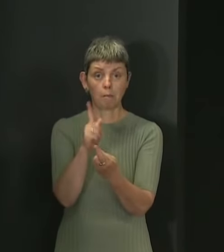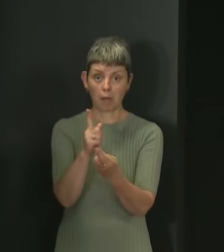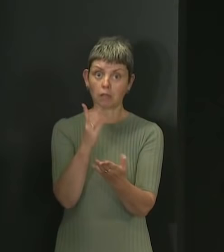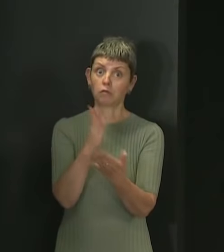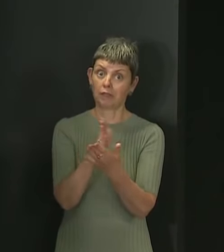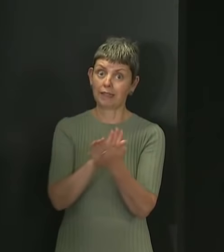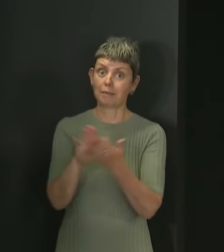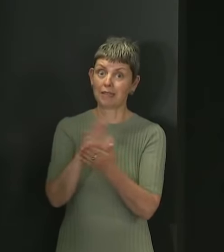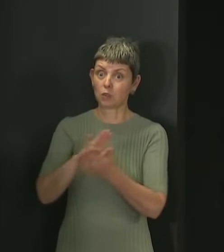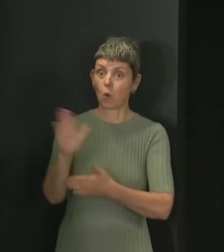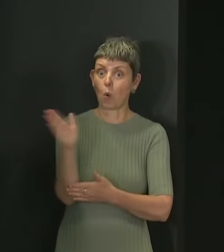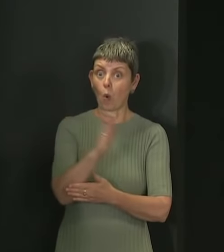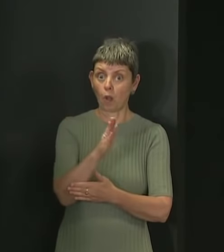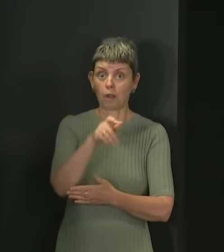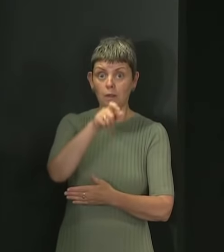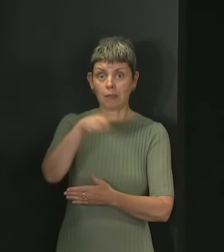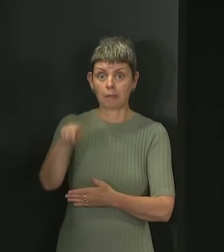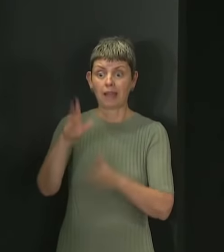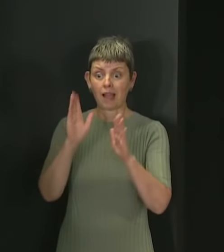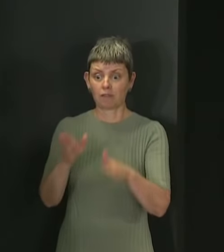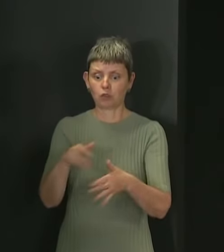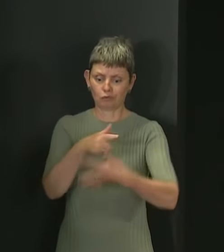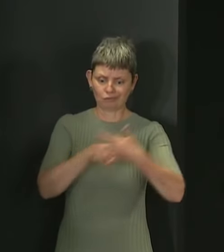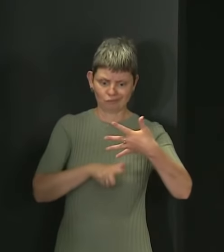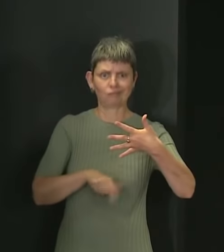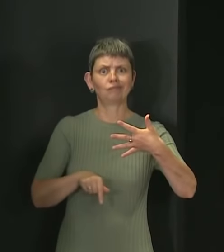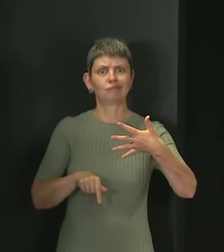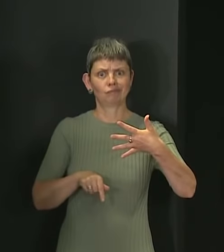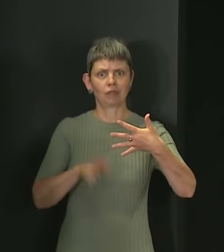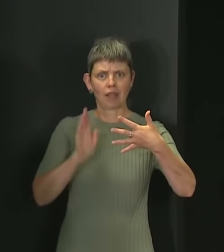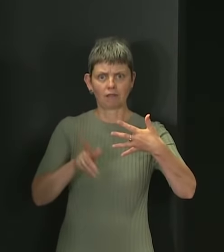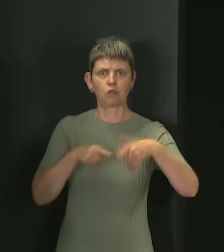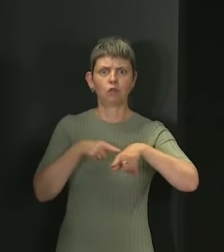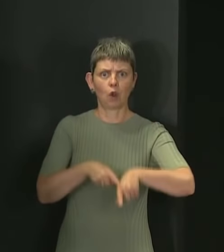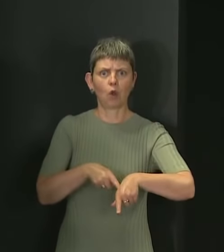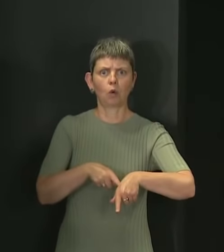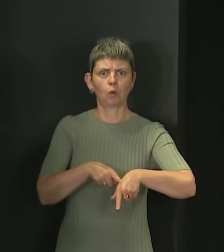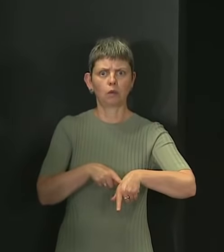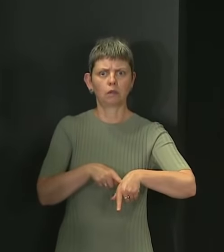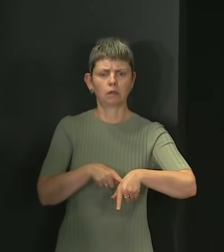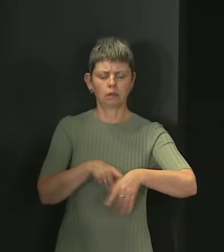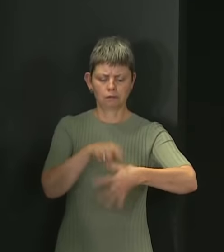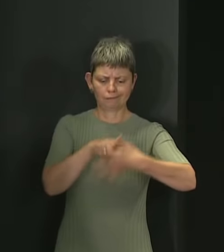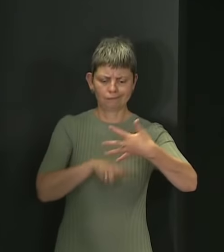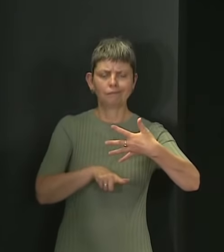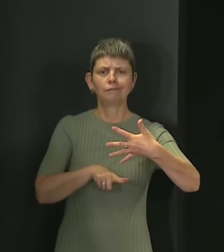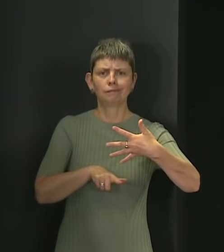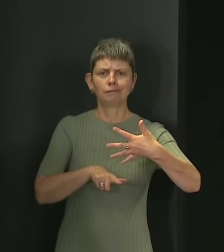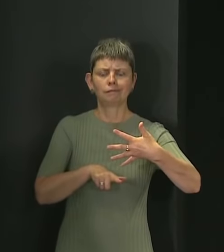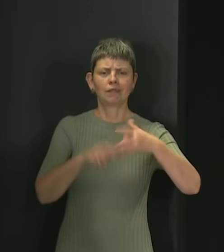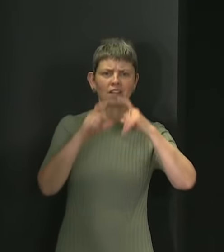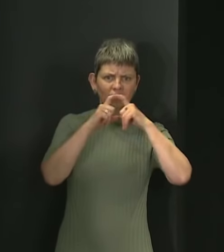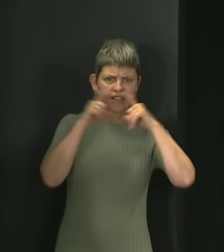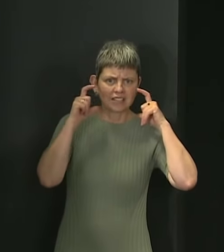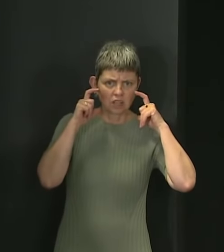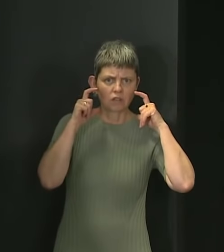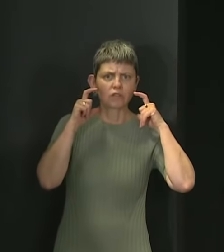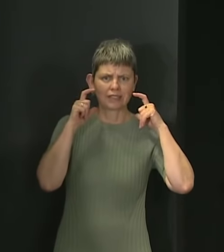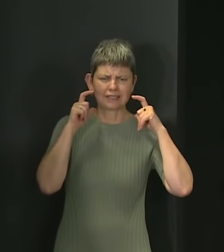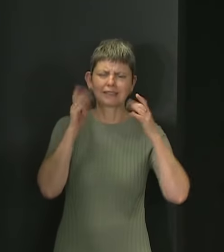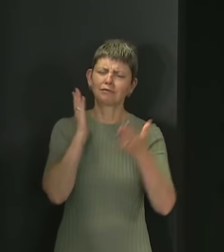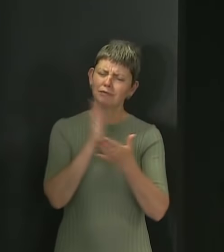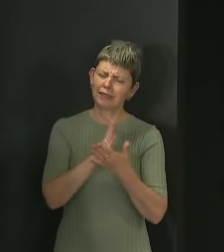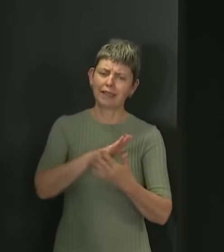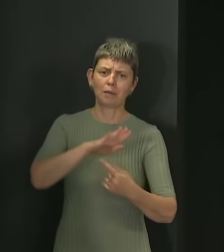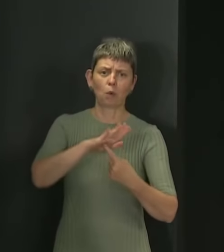opportunity to prevent any further spread. That's why the facts campaign is so important. That's why wearing face coverings where it's appropriate.